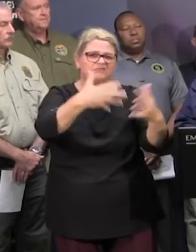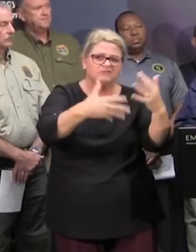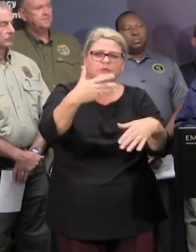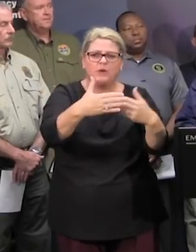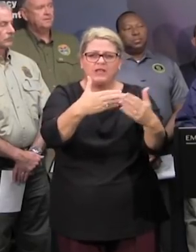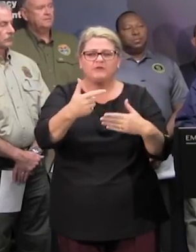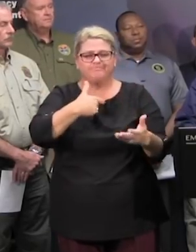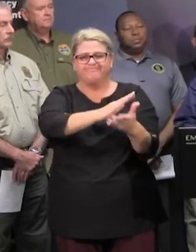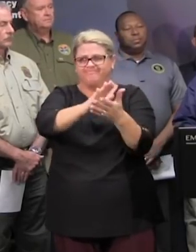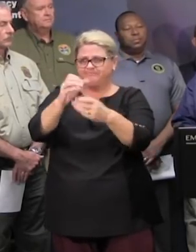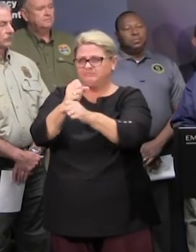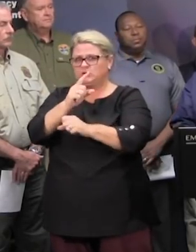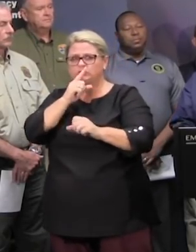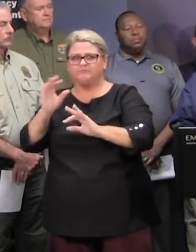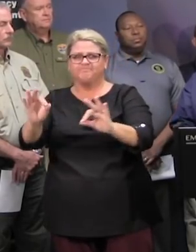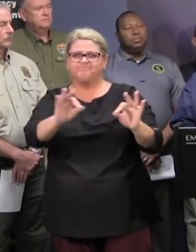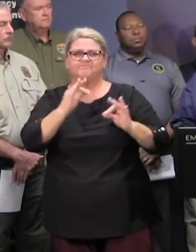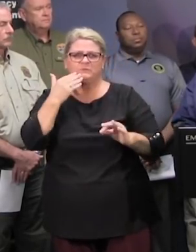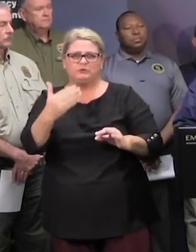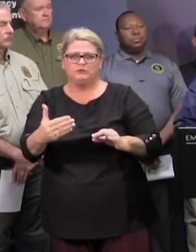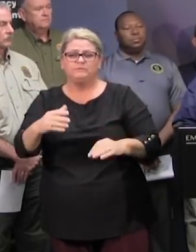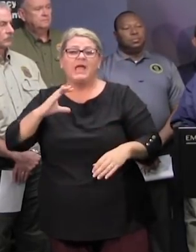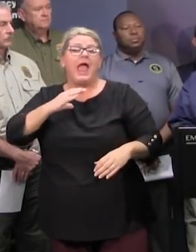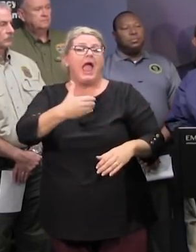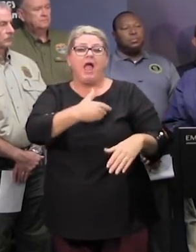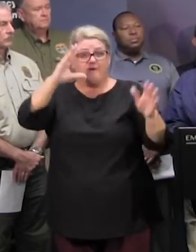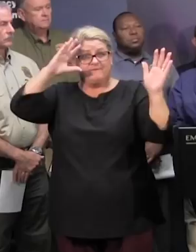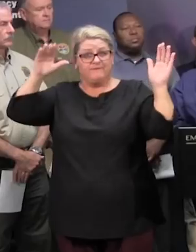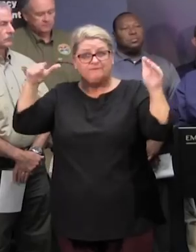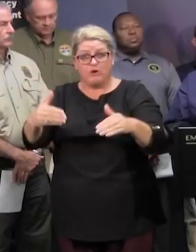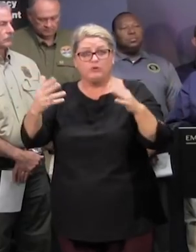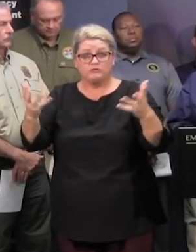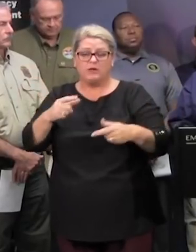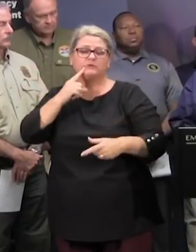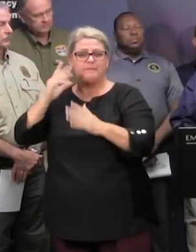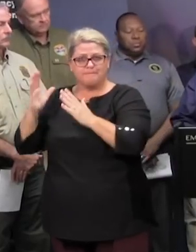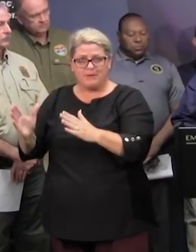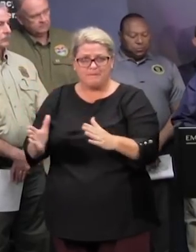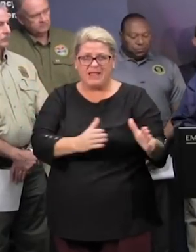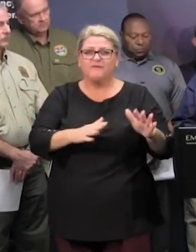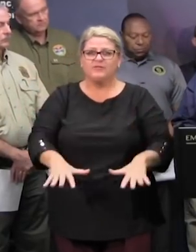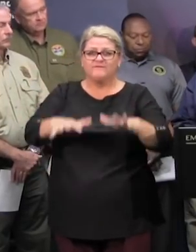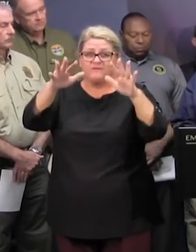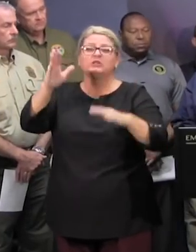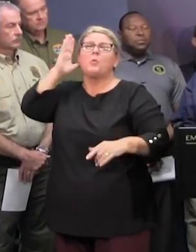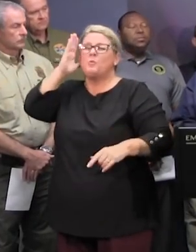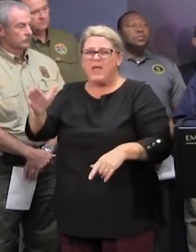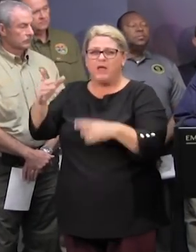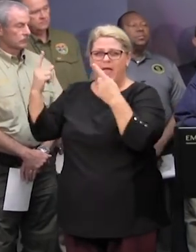the work that we need to do to get everything restored our current major effort is to prepare as the governor mentioned for the floods that are coming